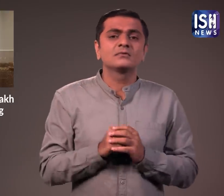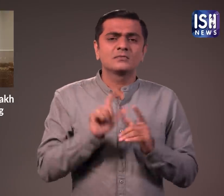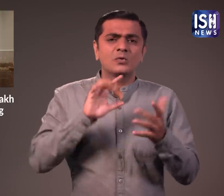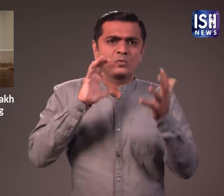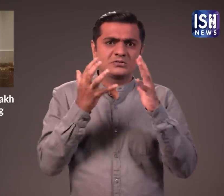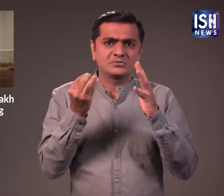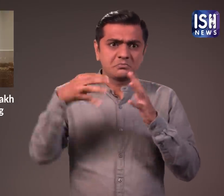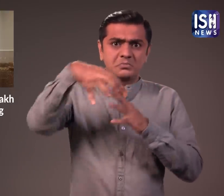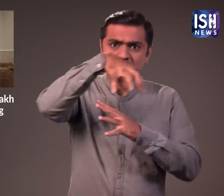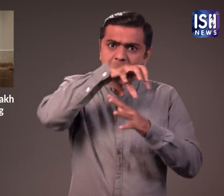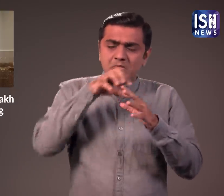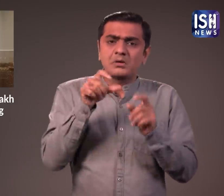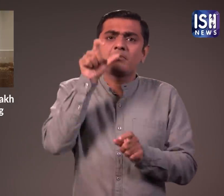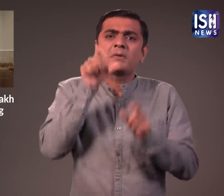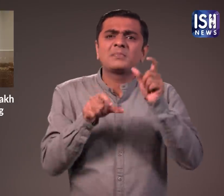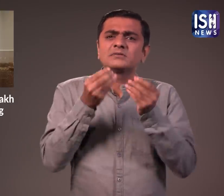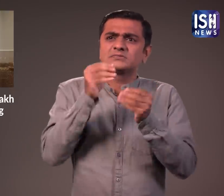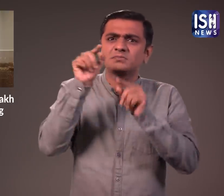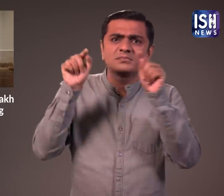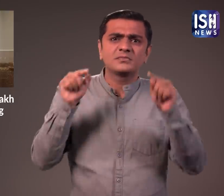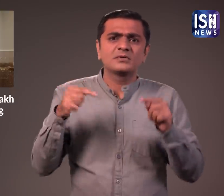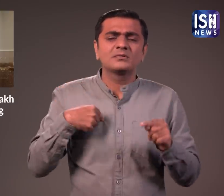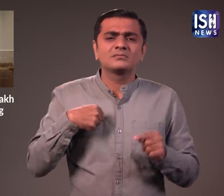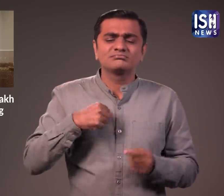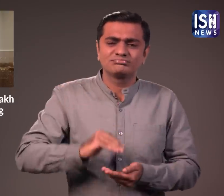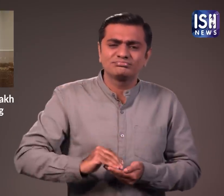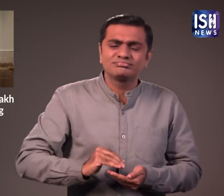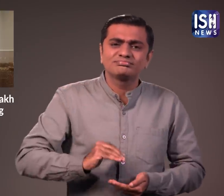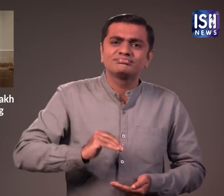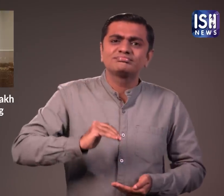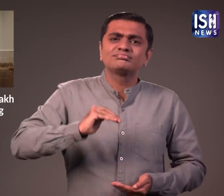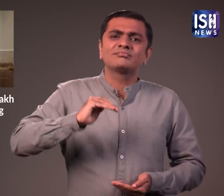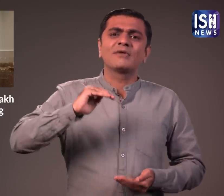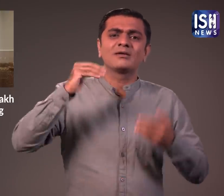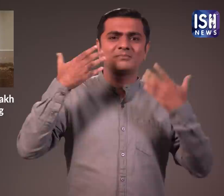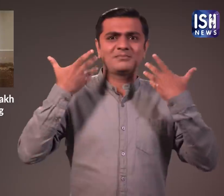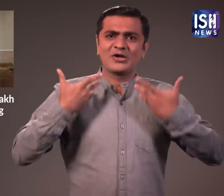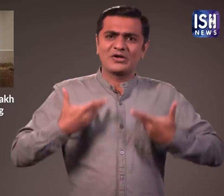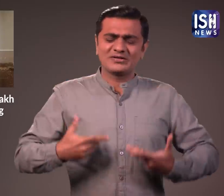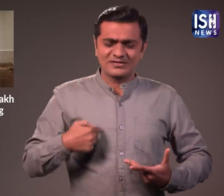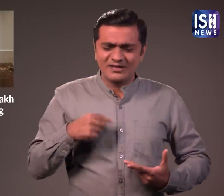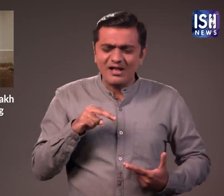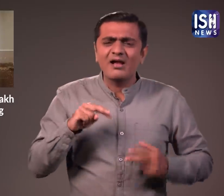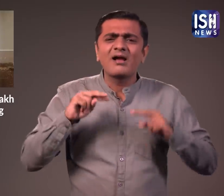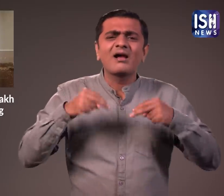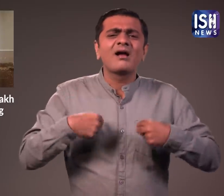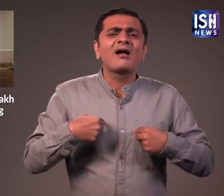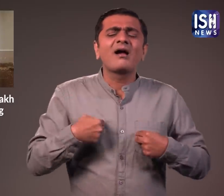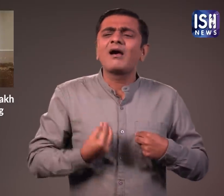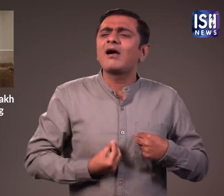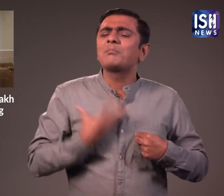People around the world upon becoming adults, alter their appearances through their surgeries.